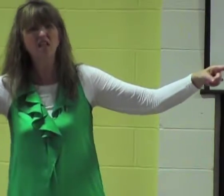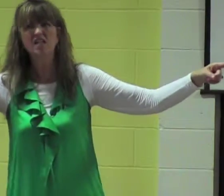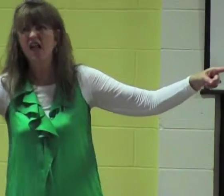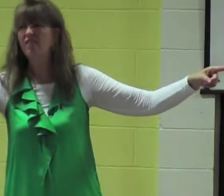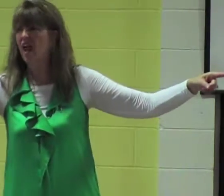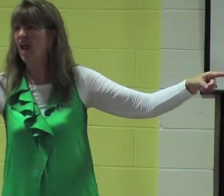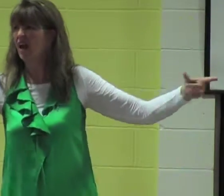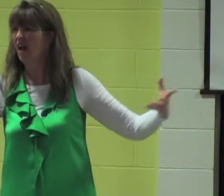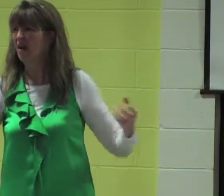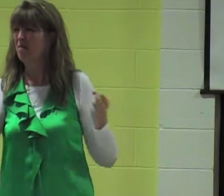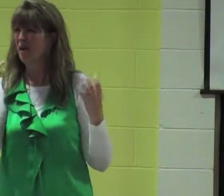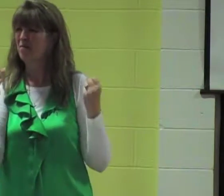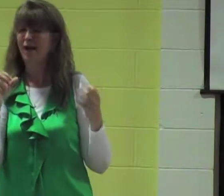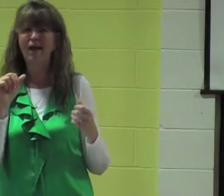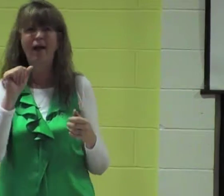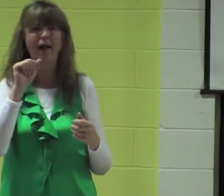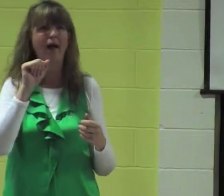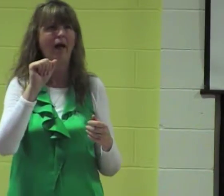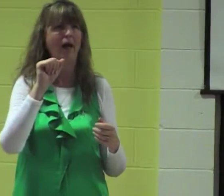there's something 1 2 3 4 5 6